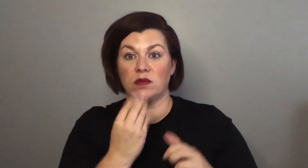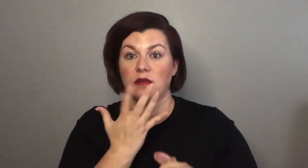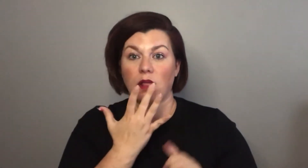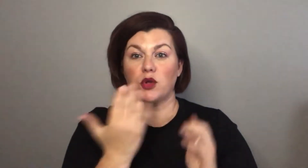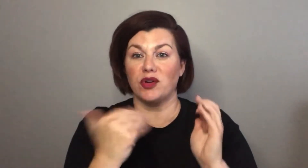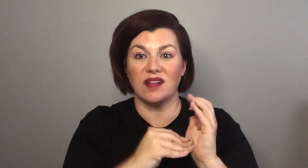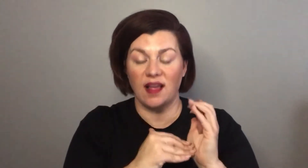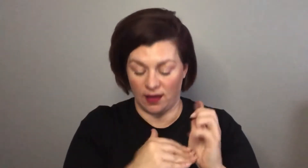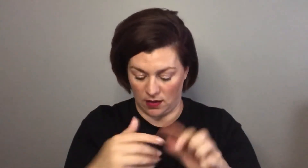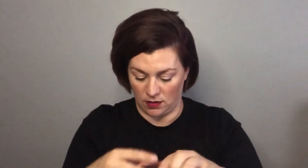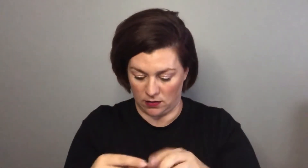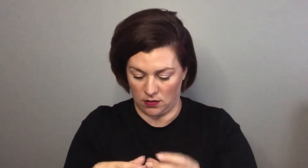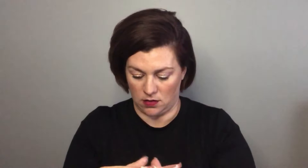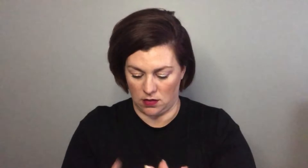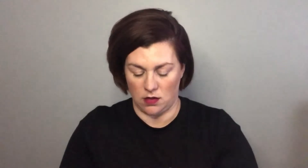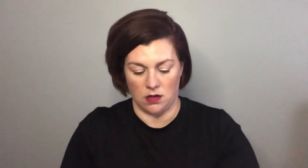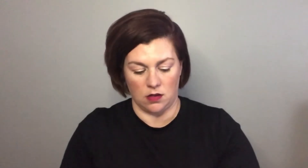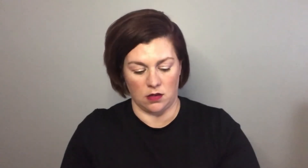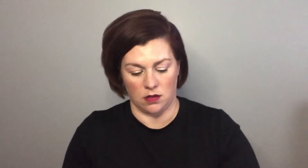it's a really beautiful color again